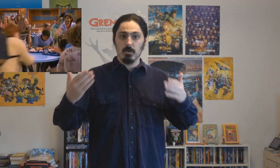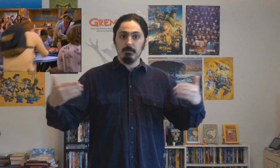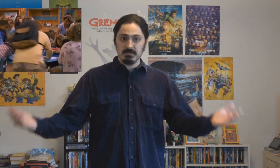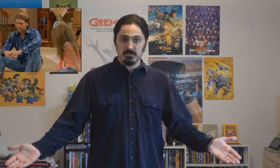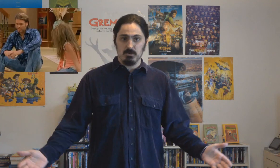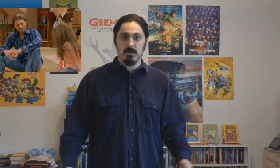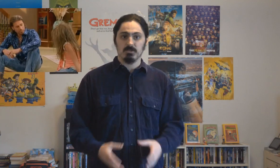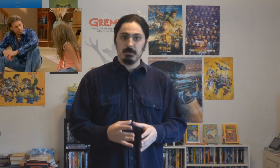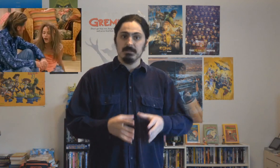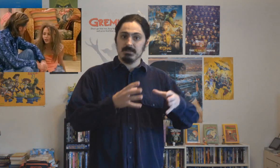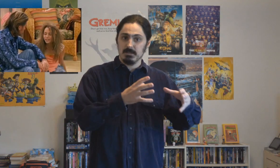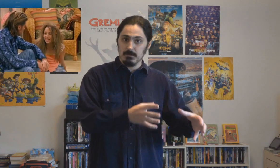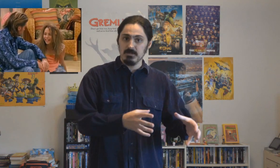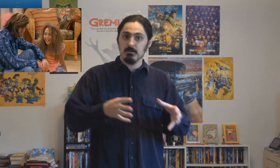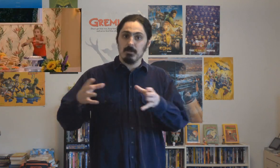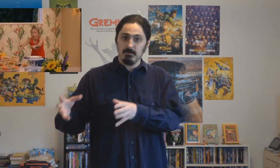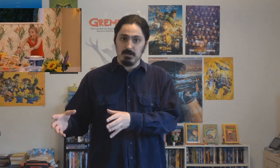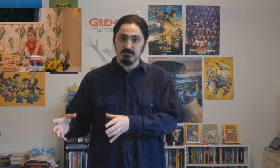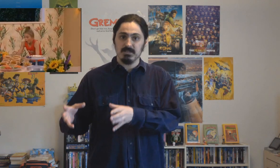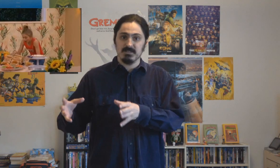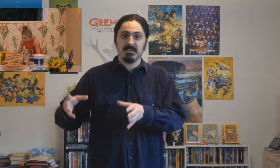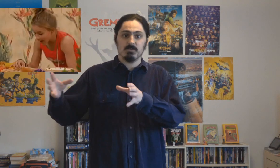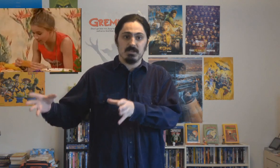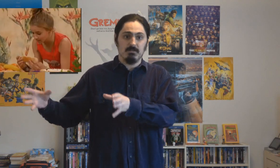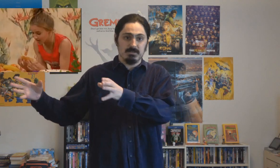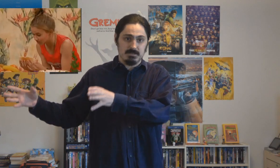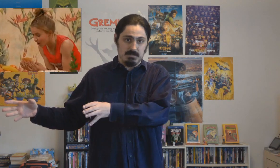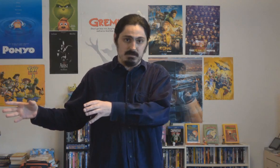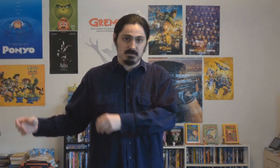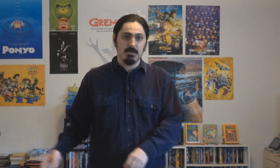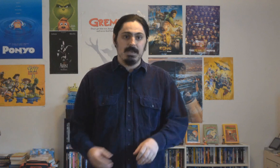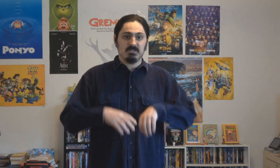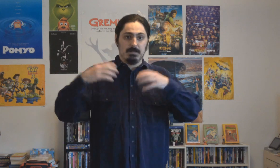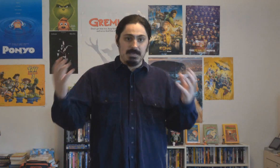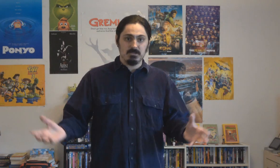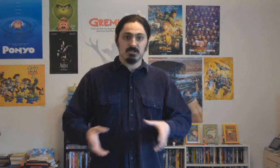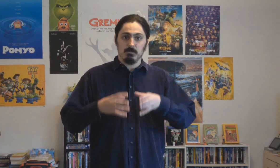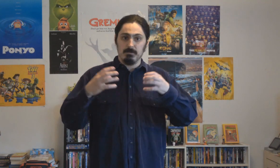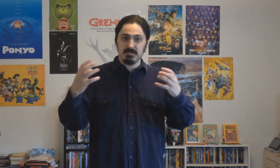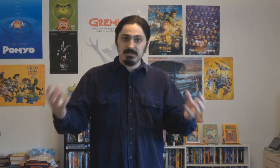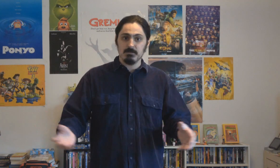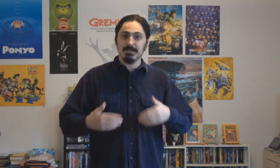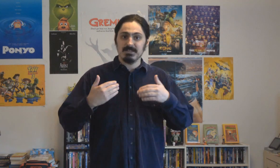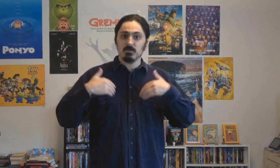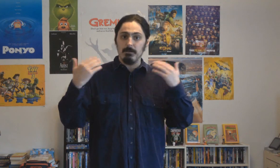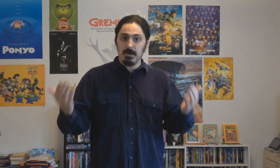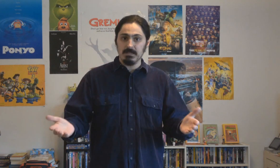worthy message here about respecting that celebrities have private lives that exist outside of entertaining us. As outlandish as the premise is, it makes sense why Miley